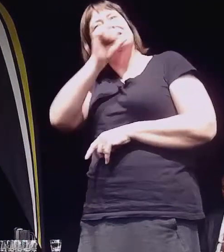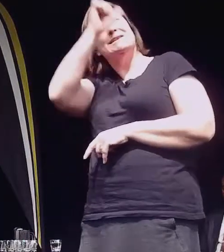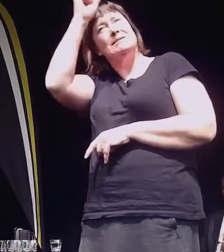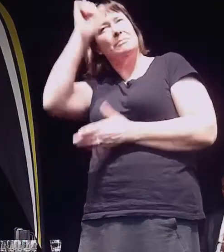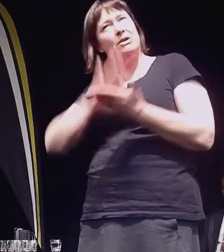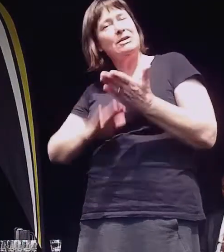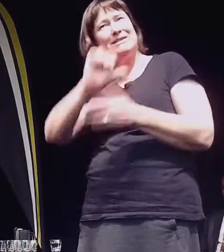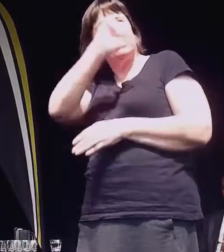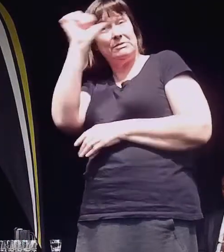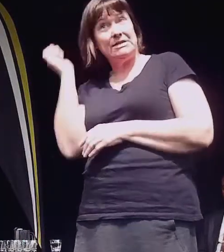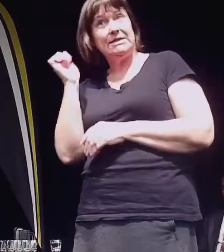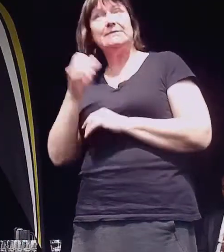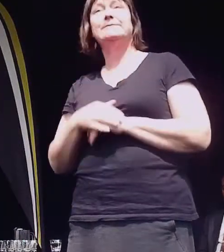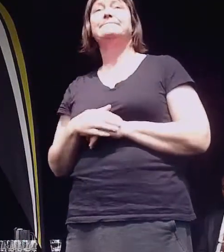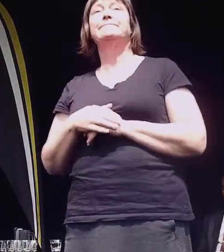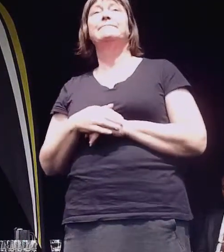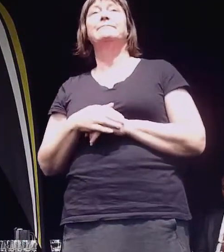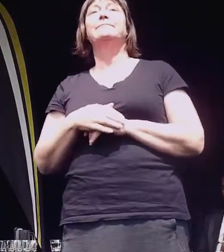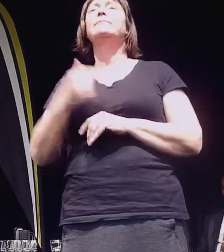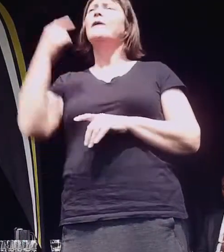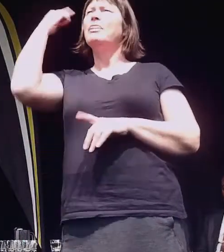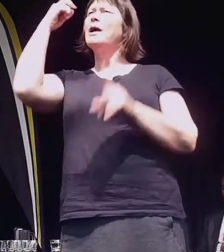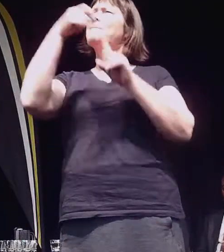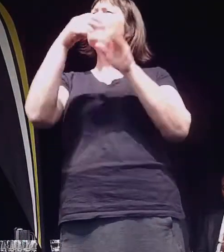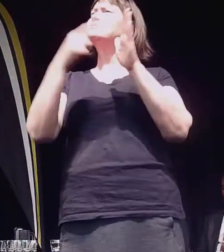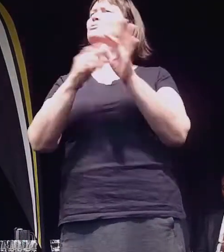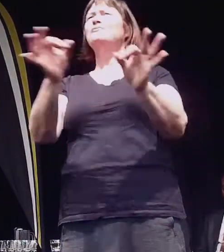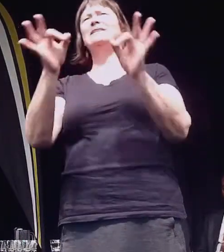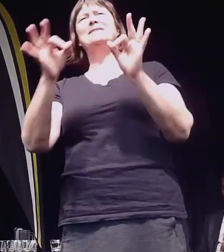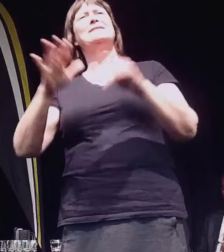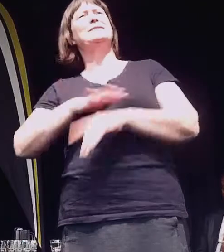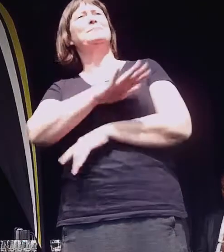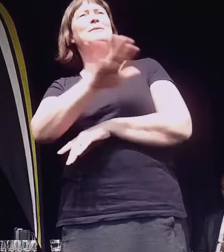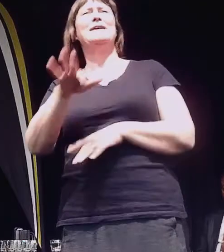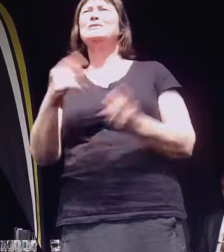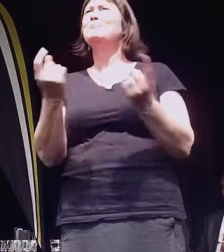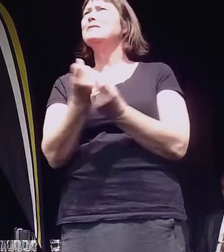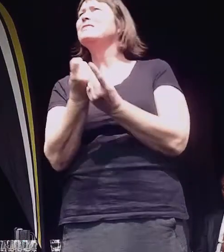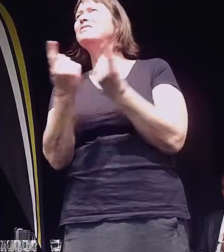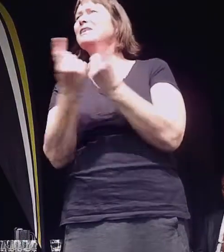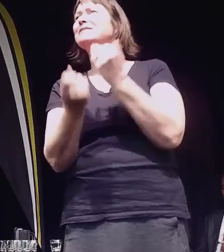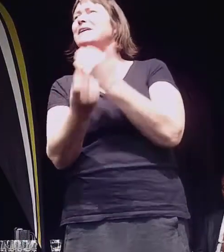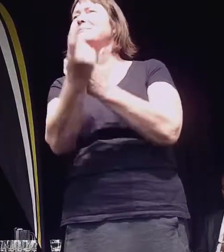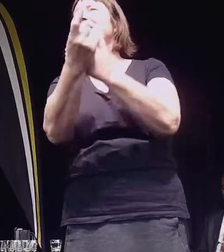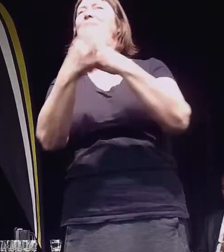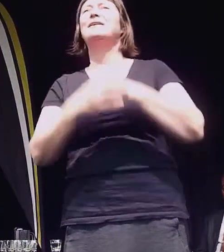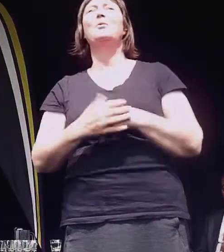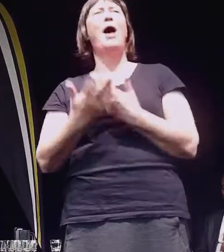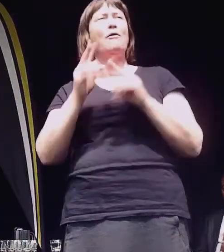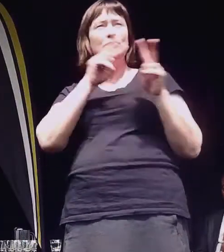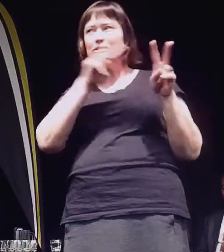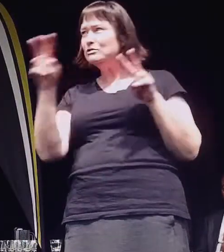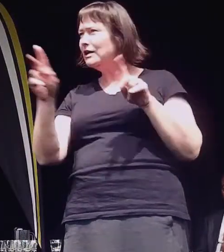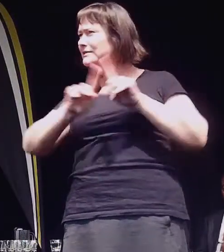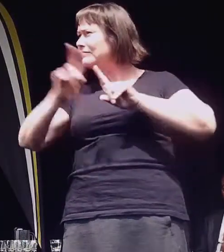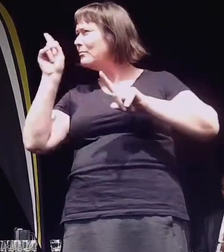I think Palmerston North is a fantastic place. There's so much going on. You just look at the audience now, the breadth of nationalities.